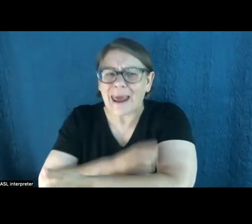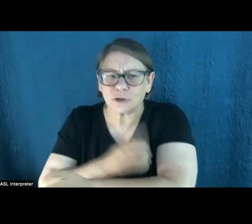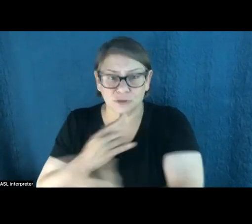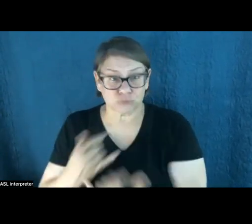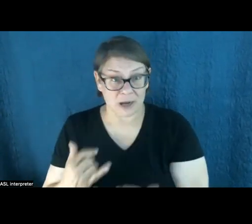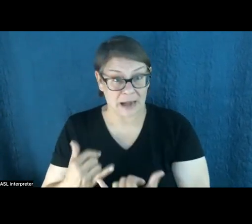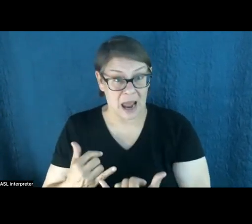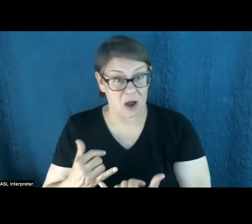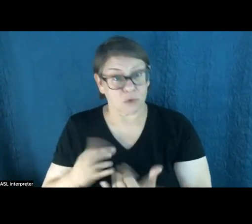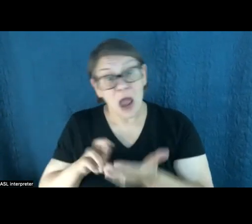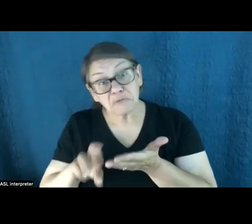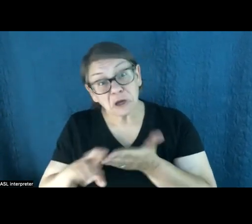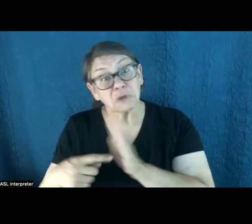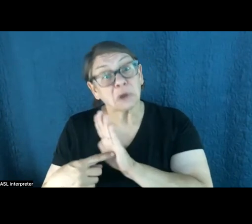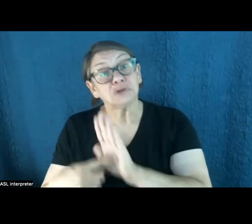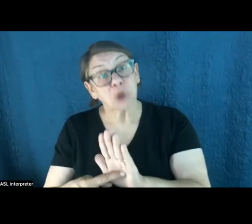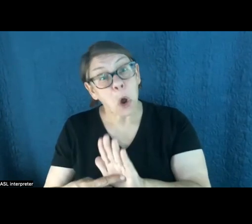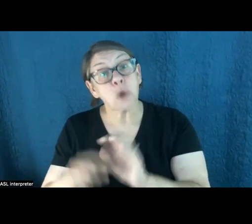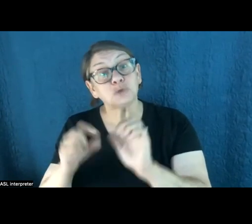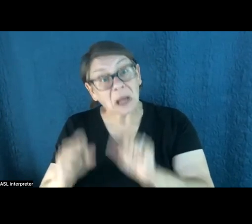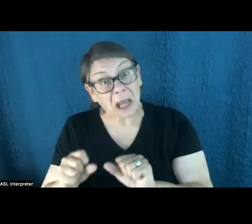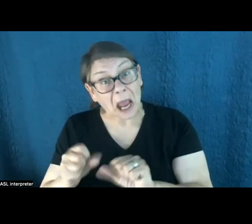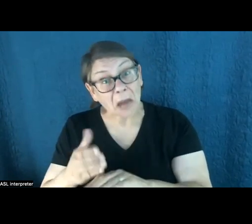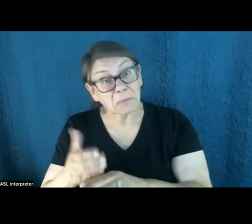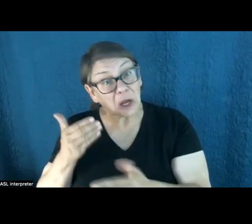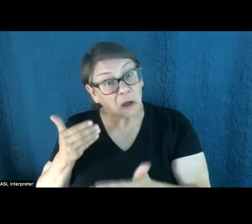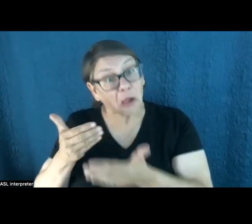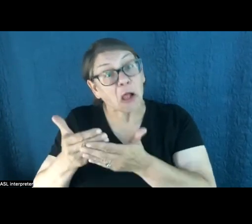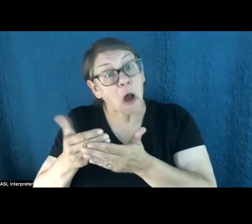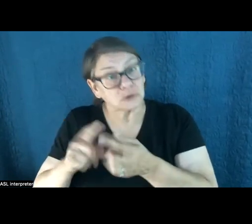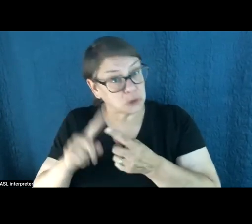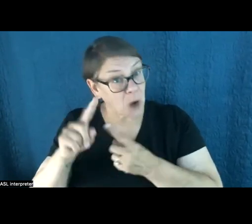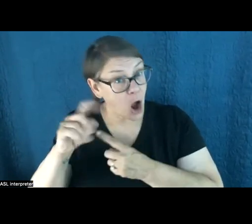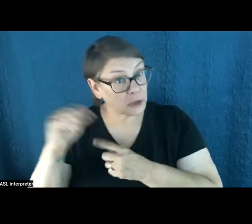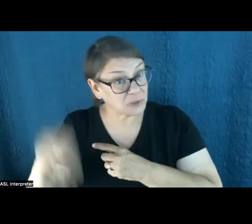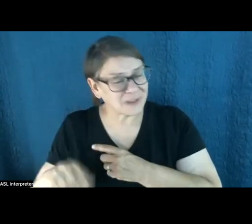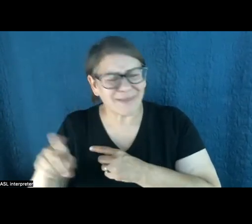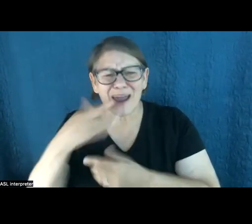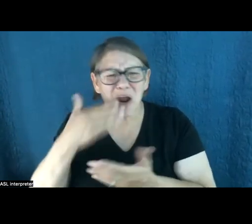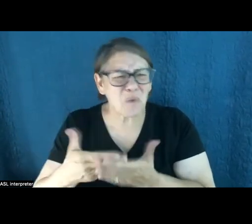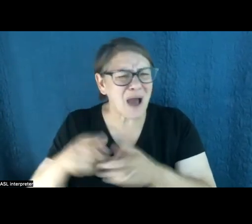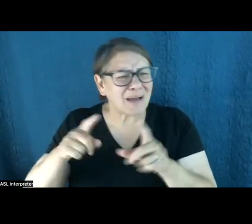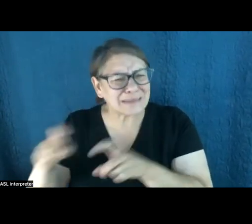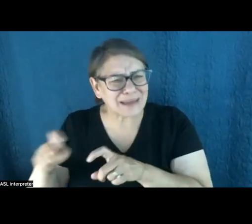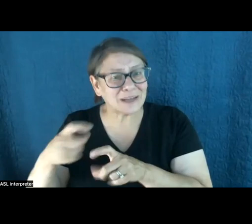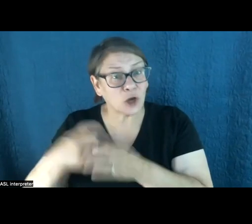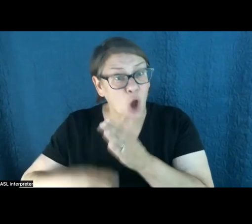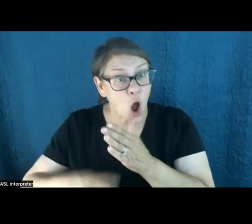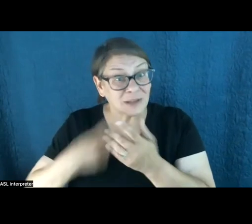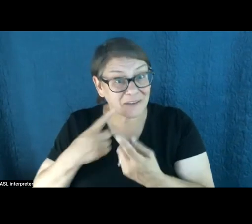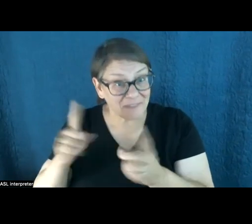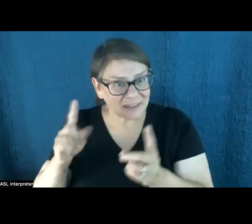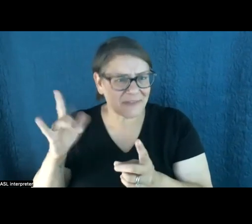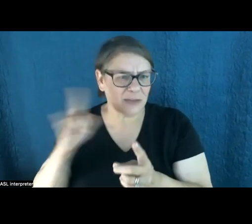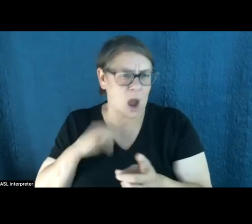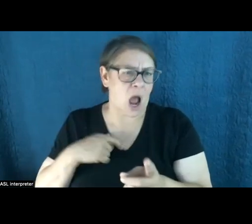shows that they can get us a lot of the way, if not most of the way to a hundred percent clean energy. They're well-tested, they're cost-effective. That's why I spend most of my time on that